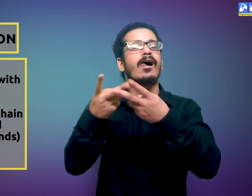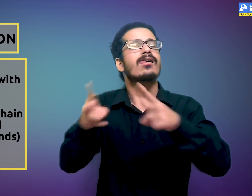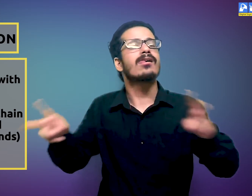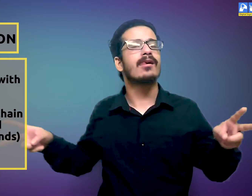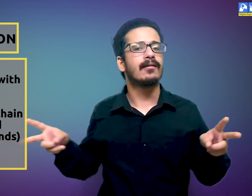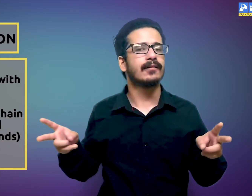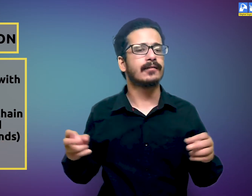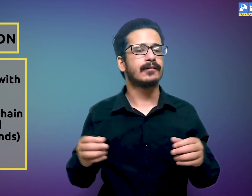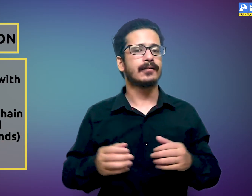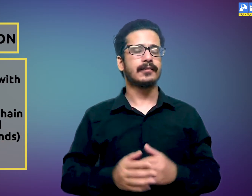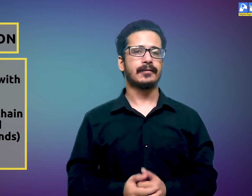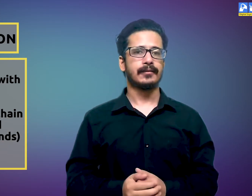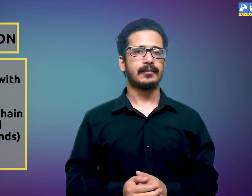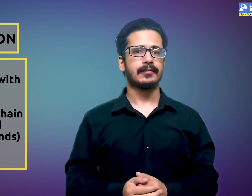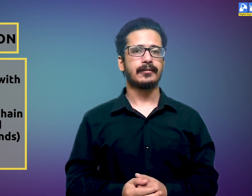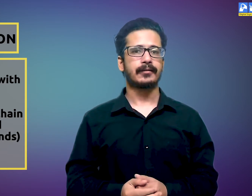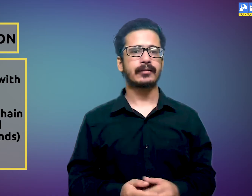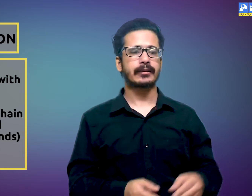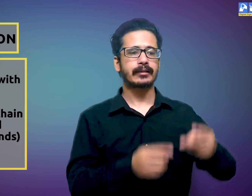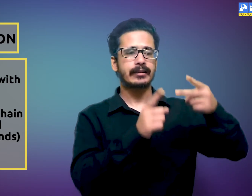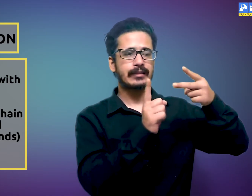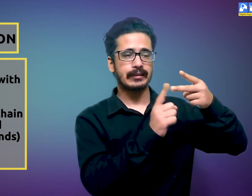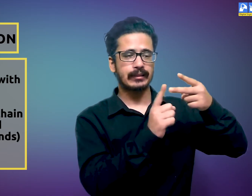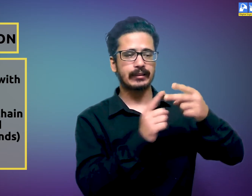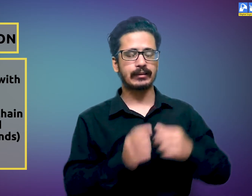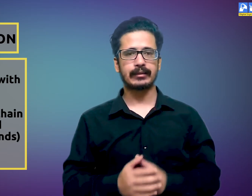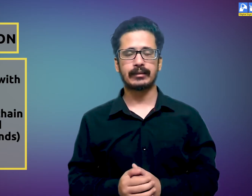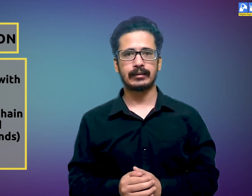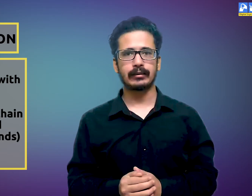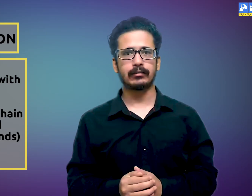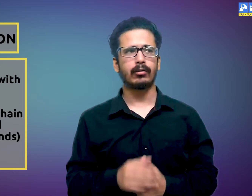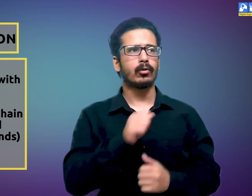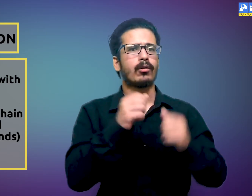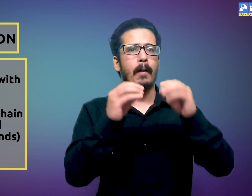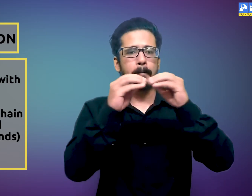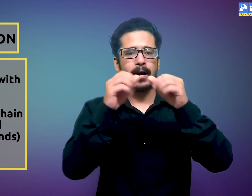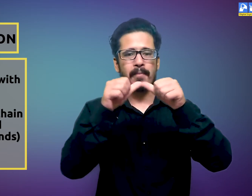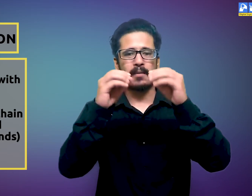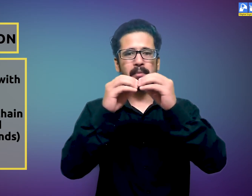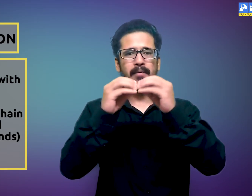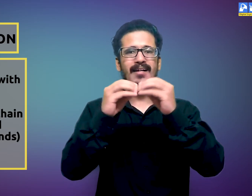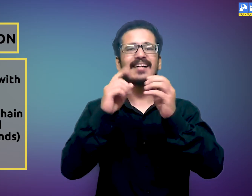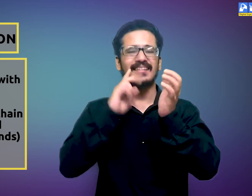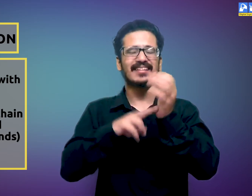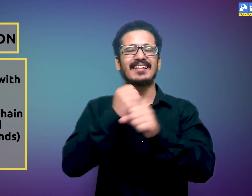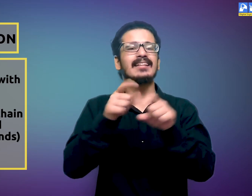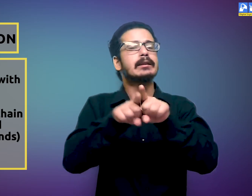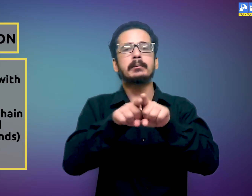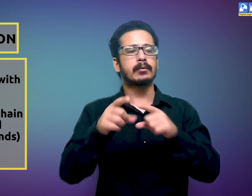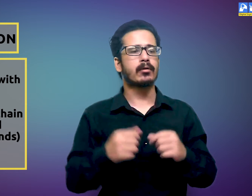not to do so. So, these are different ways which the child uses sucking the thumb for vocal play. Second is